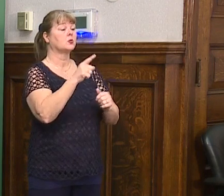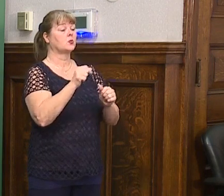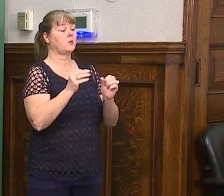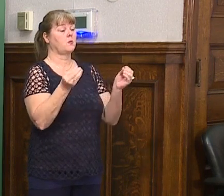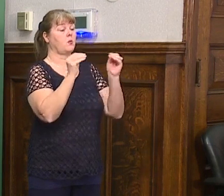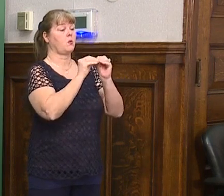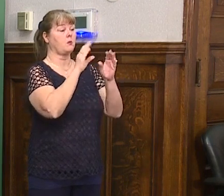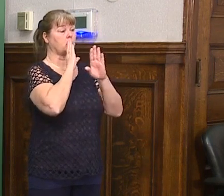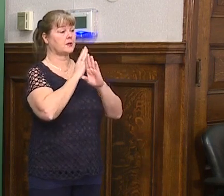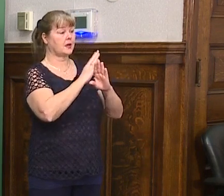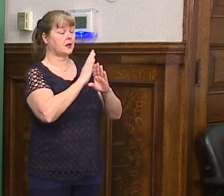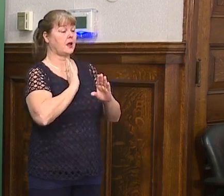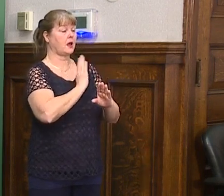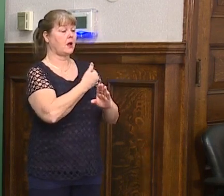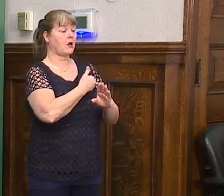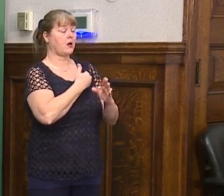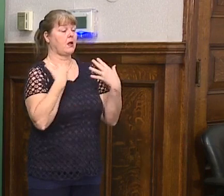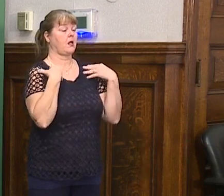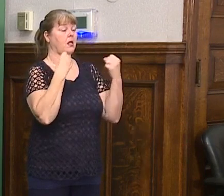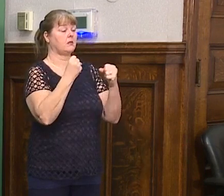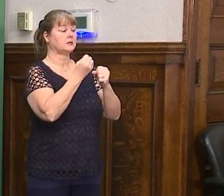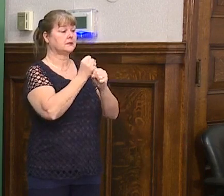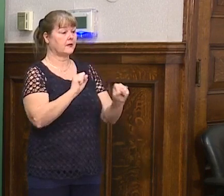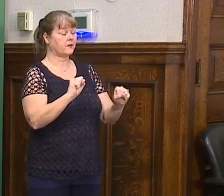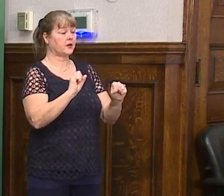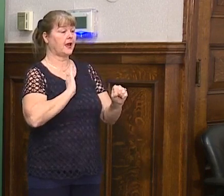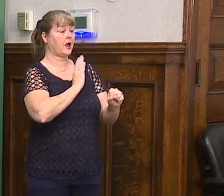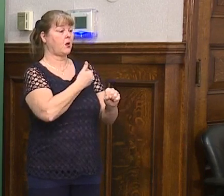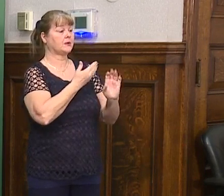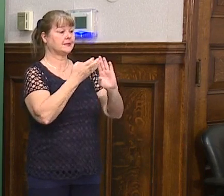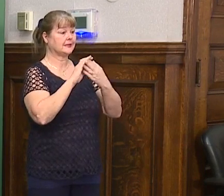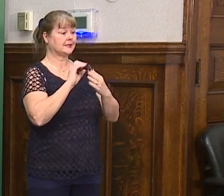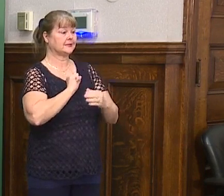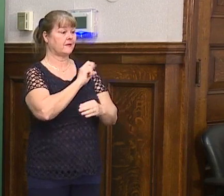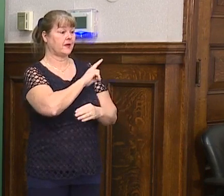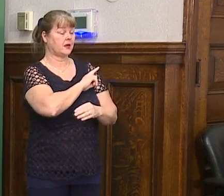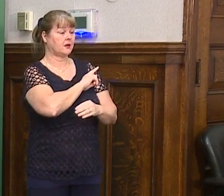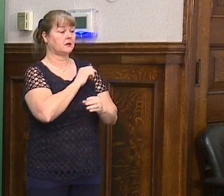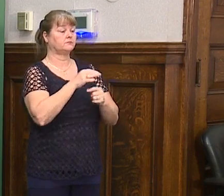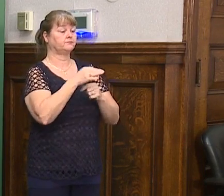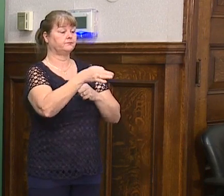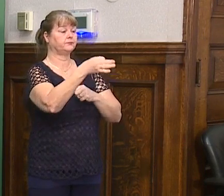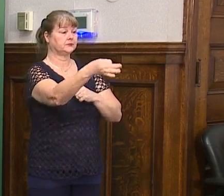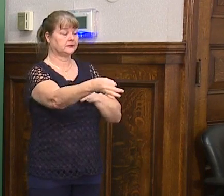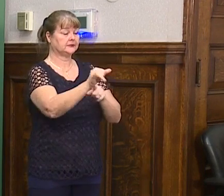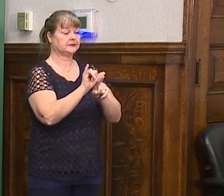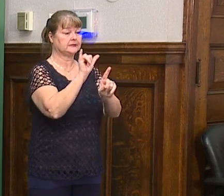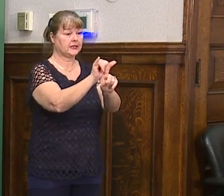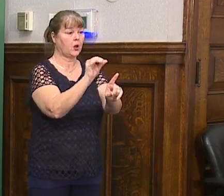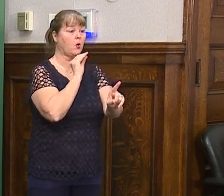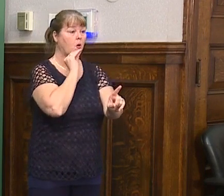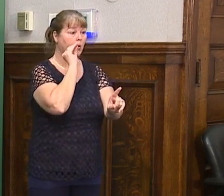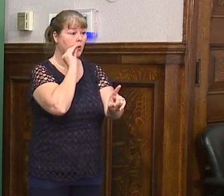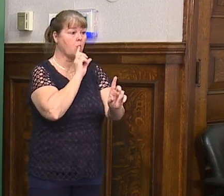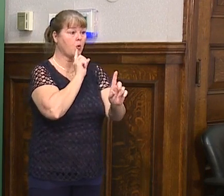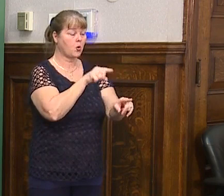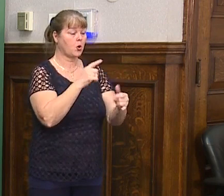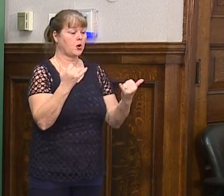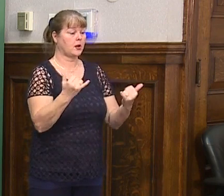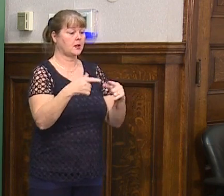the health and safety of our city, I've extended Savannah's shelter-at-home order, which is currently